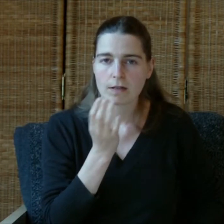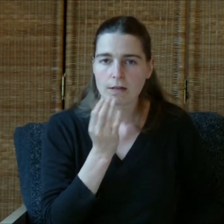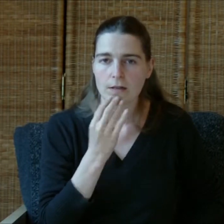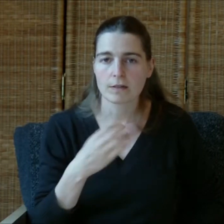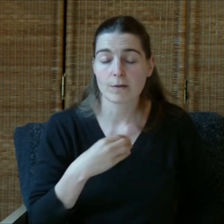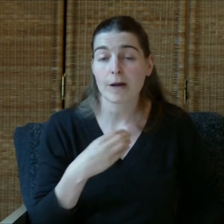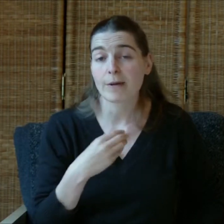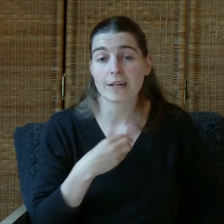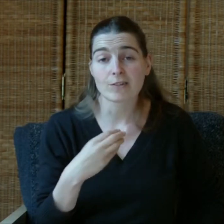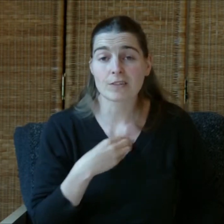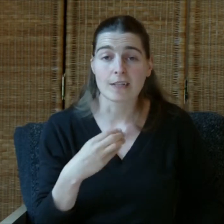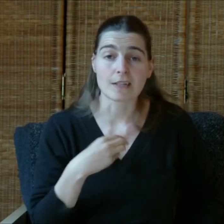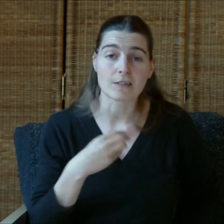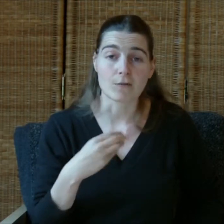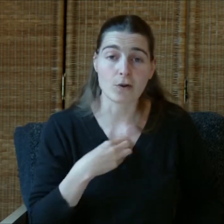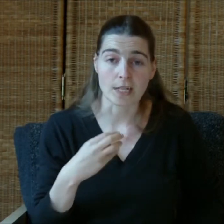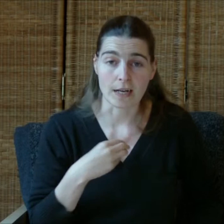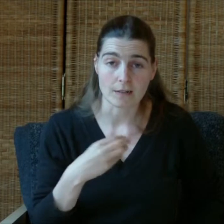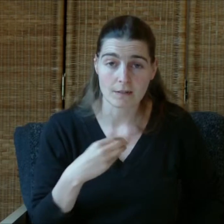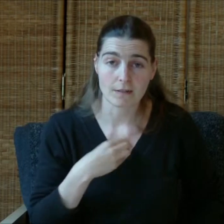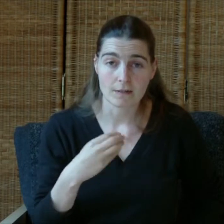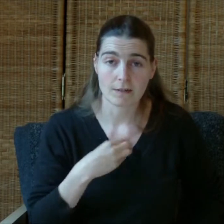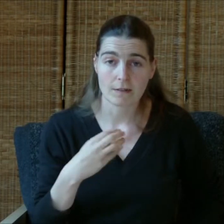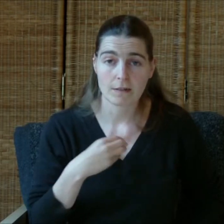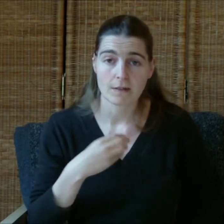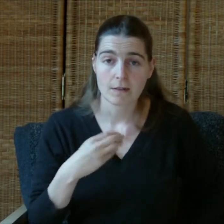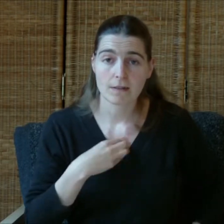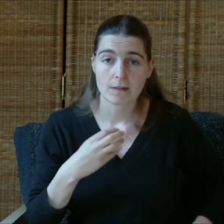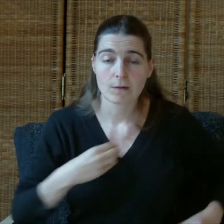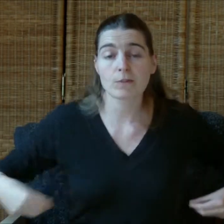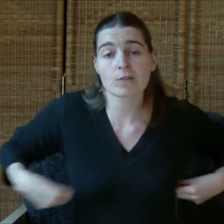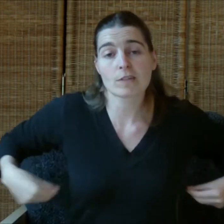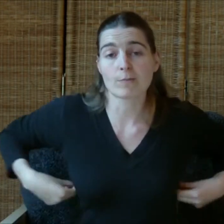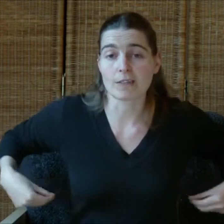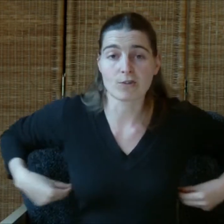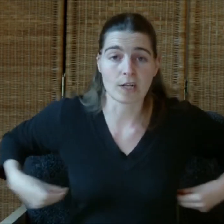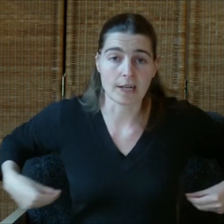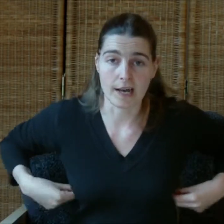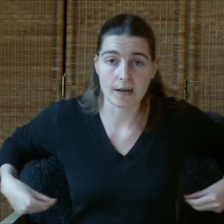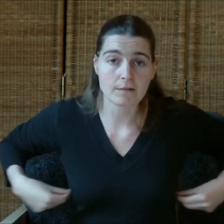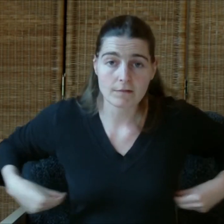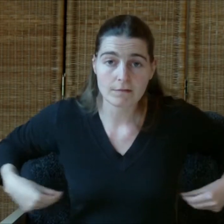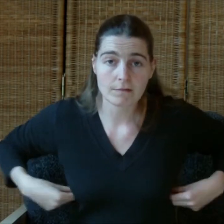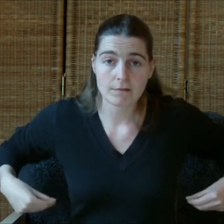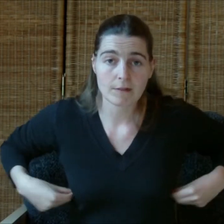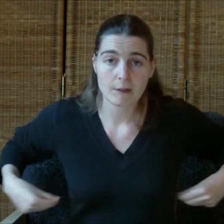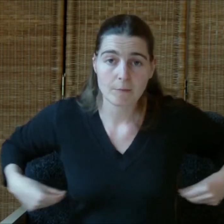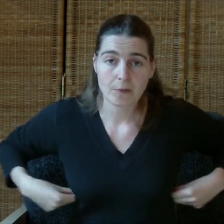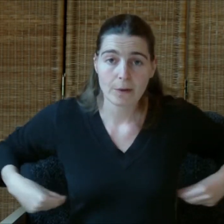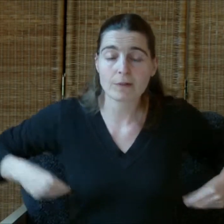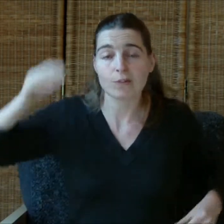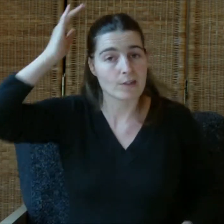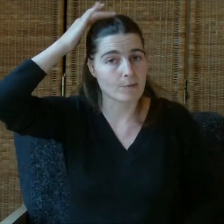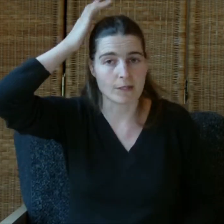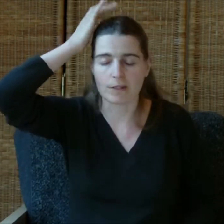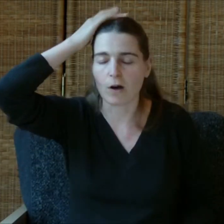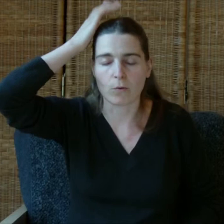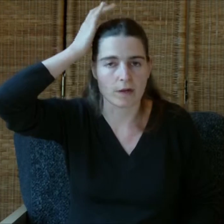So maybe I can just get into the vortex. Which just means chilling out. Which just means not worrying